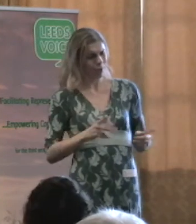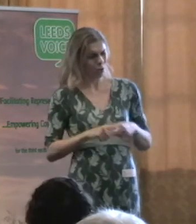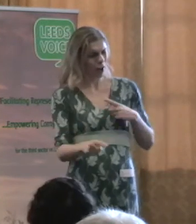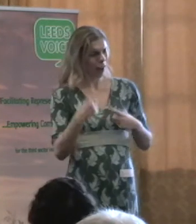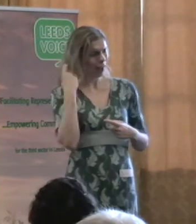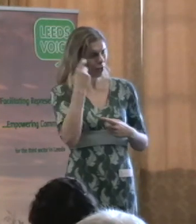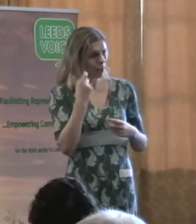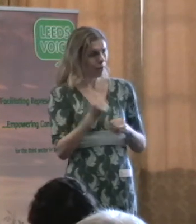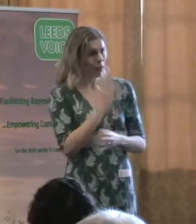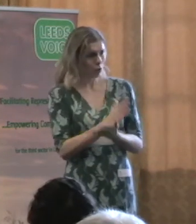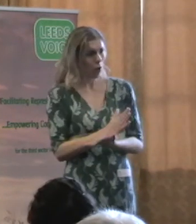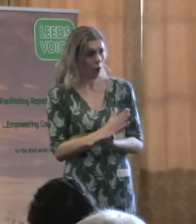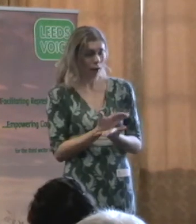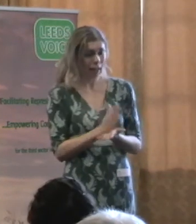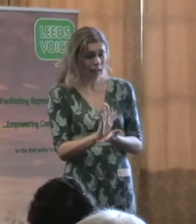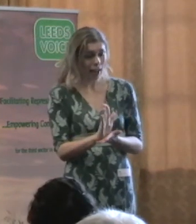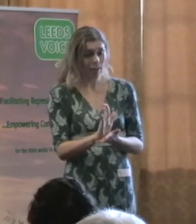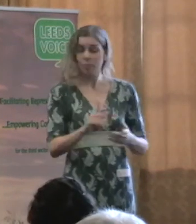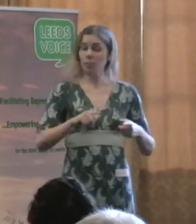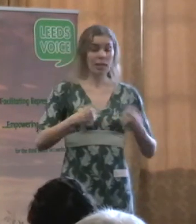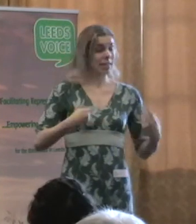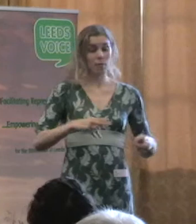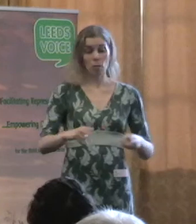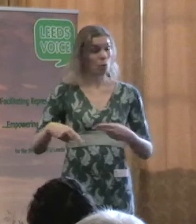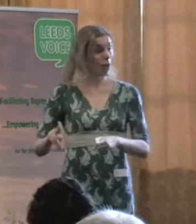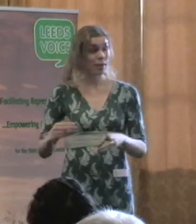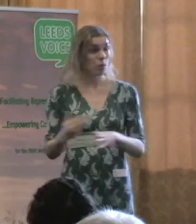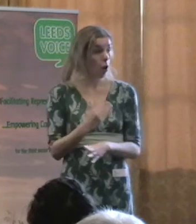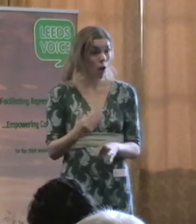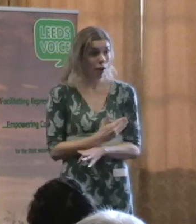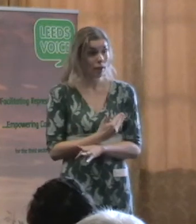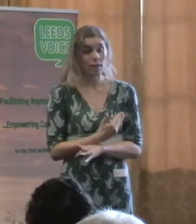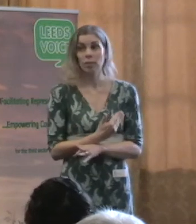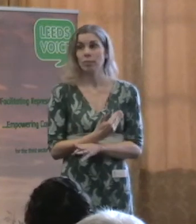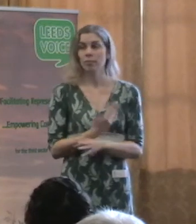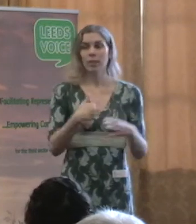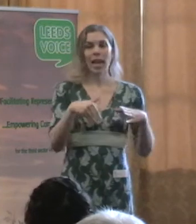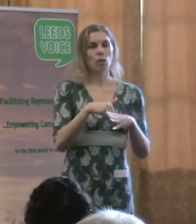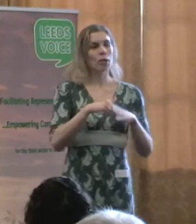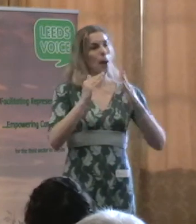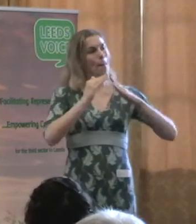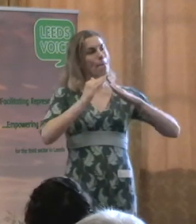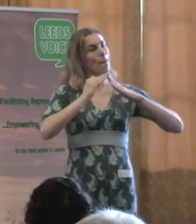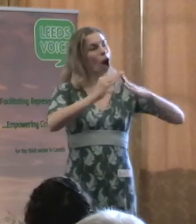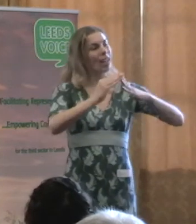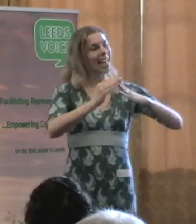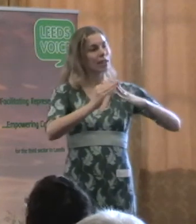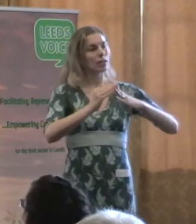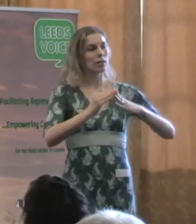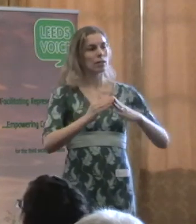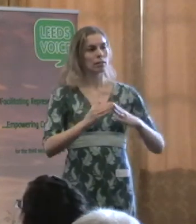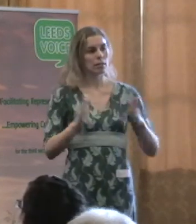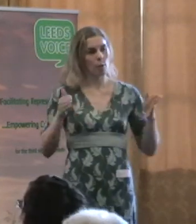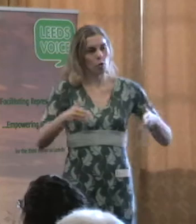there are going to be different ways of working expected, including a market approach. Next, please.